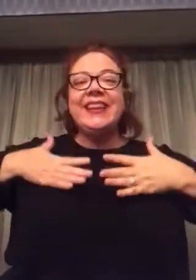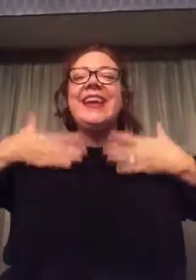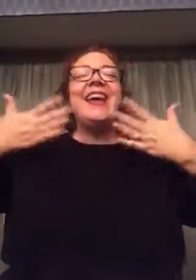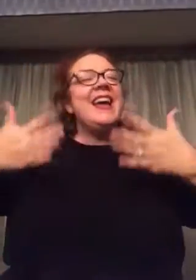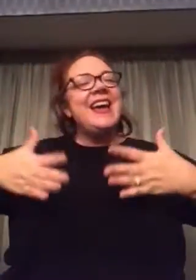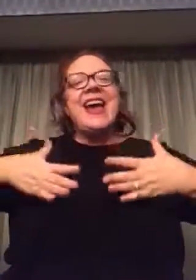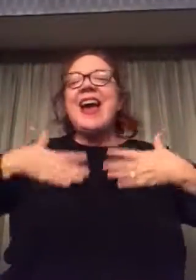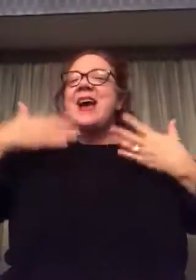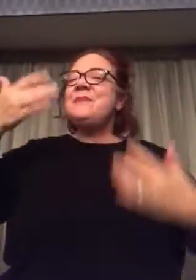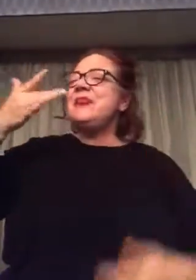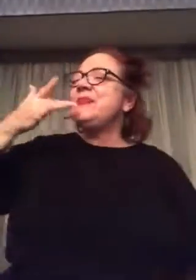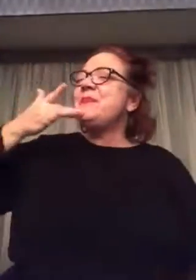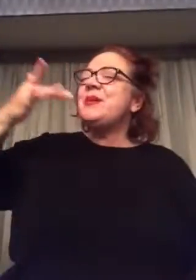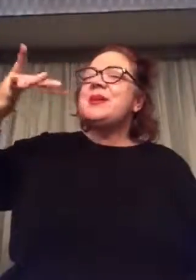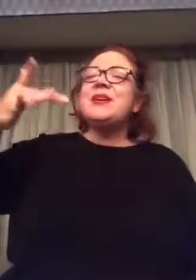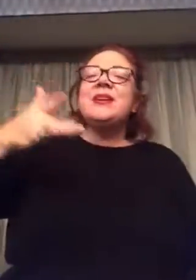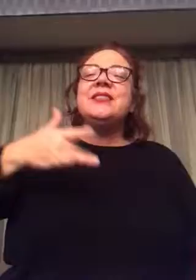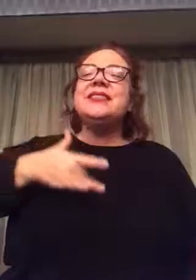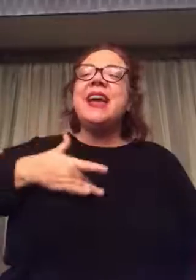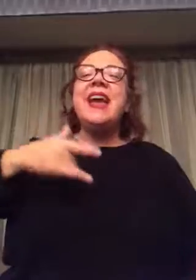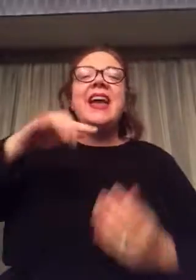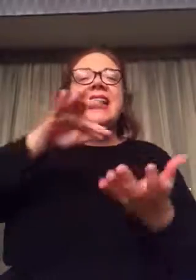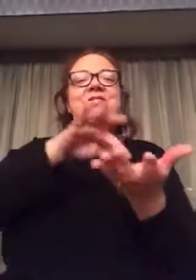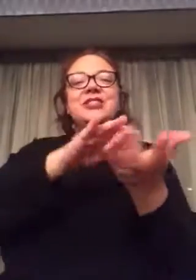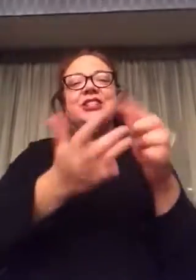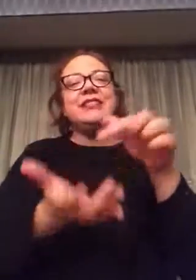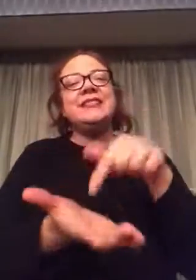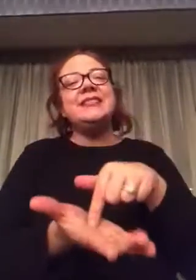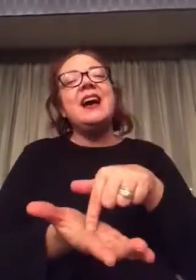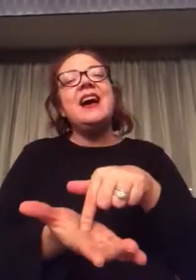Happy birthday Jesus birthday Jesus